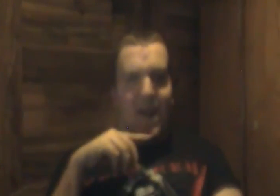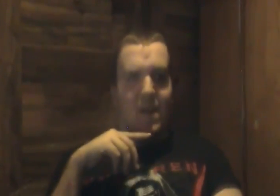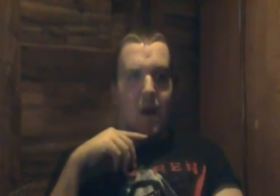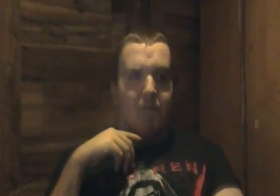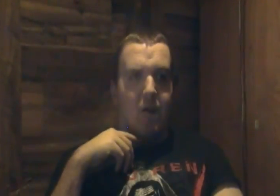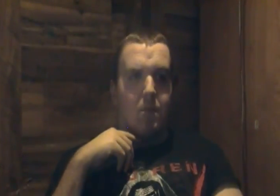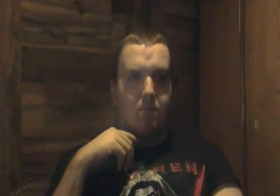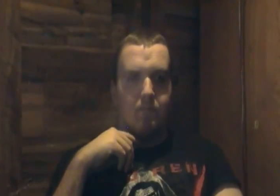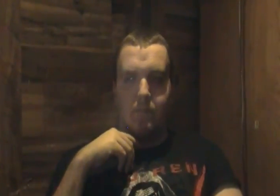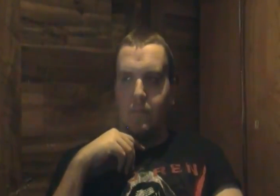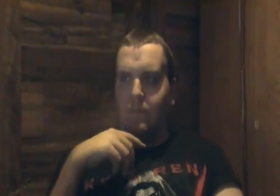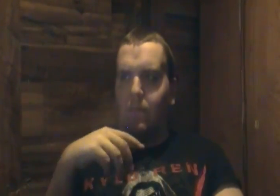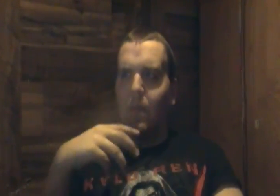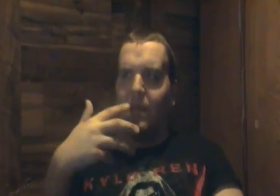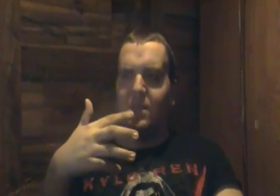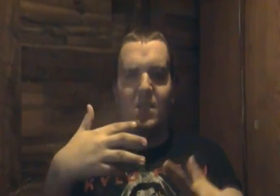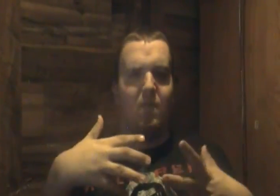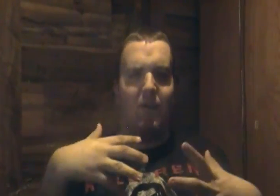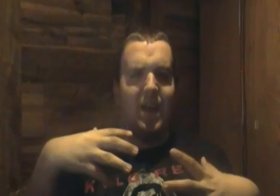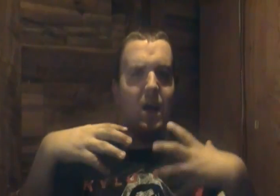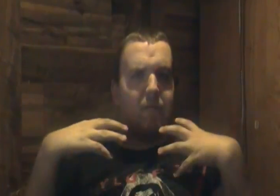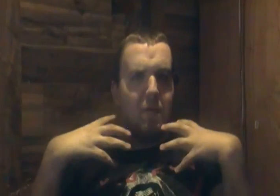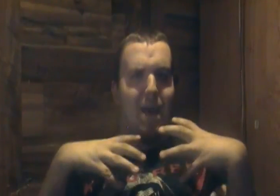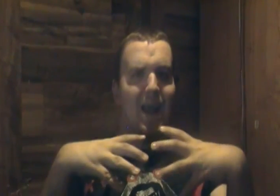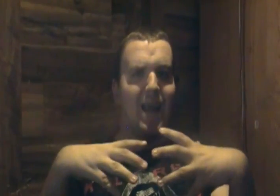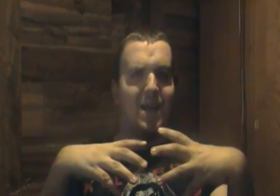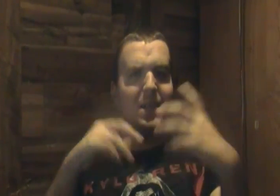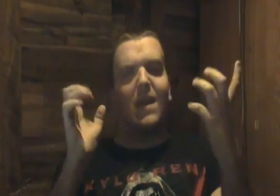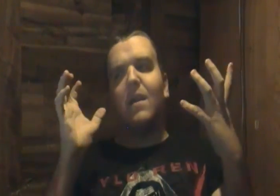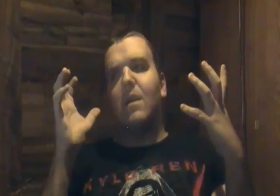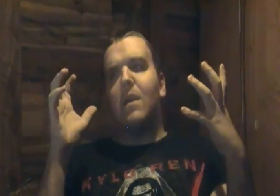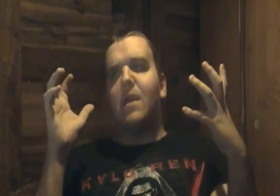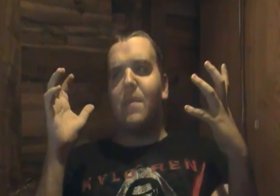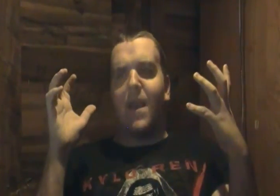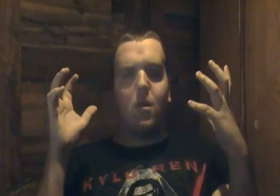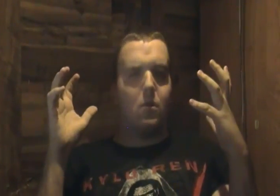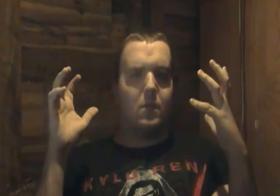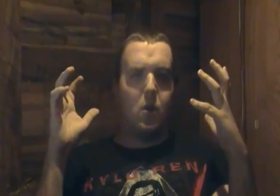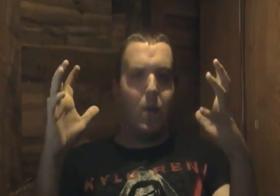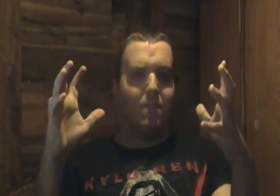fighting off um still fighting off the bad guys they're doing